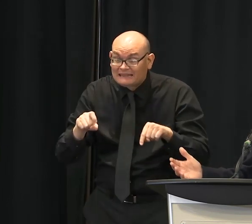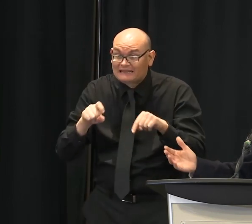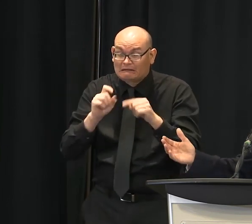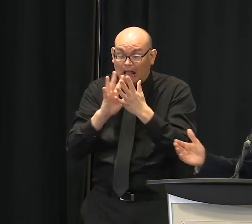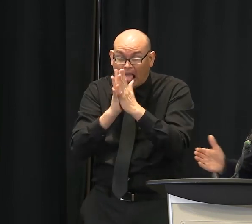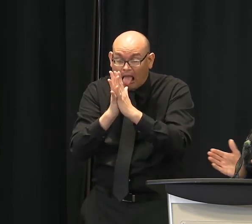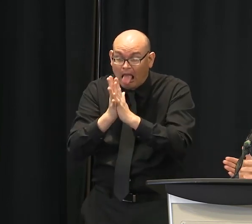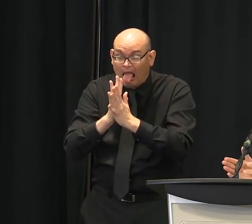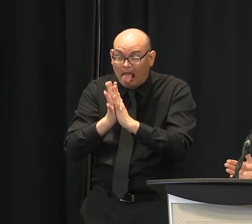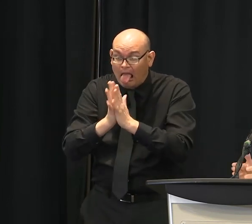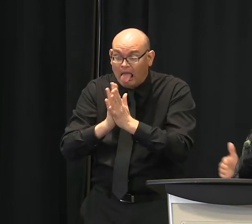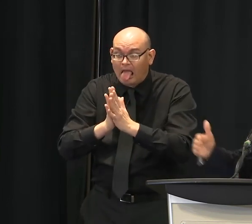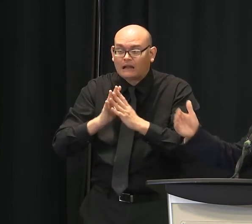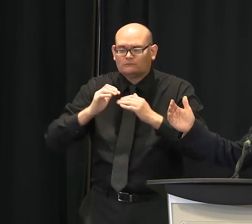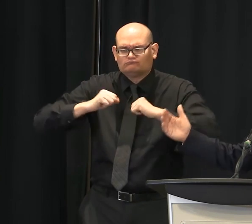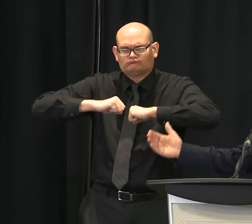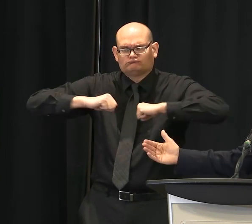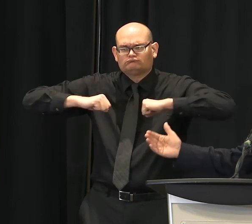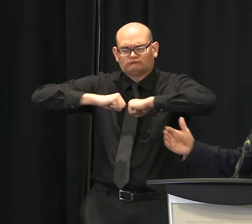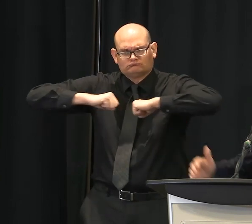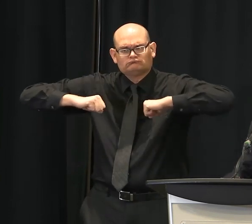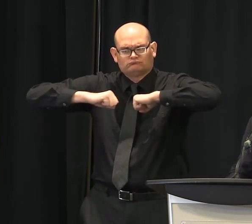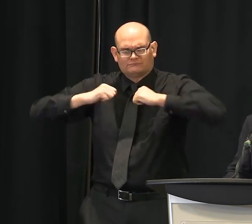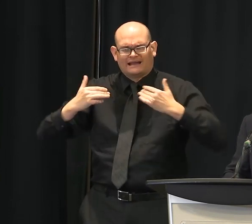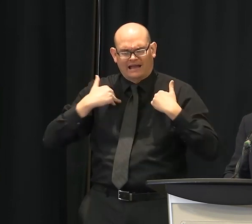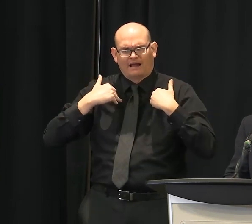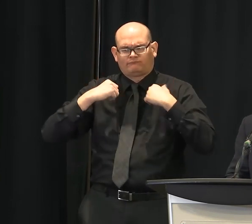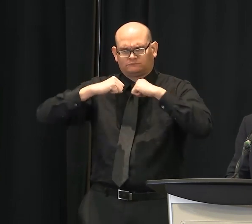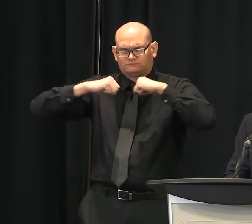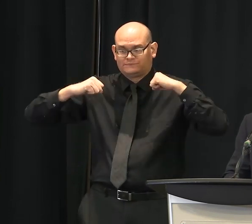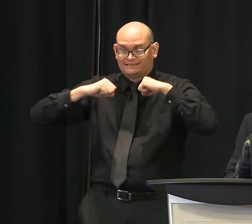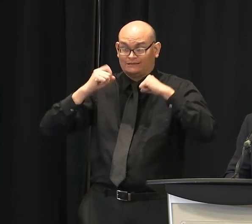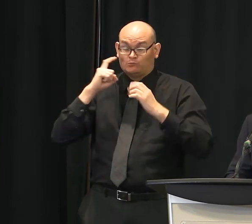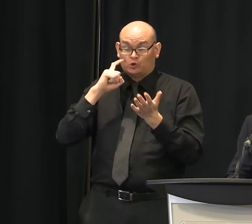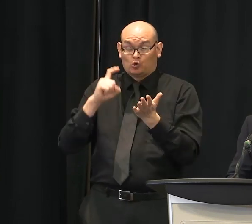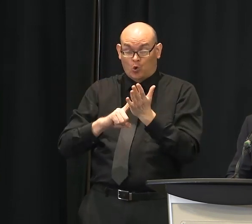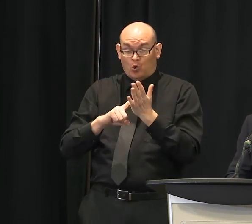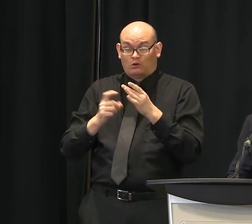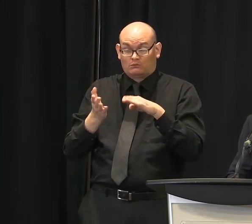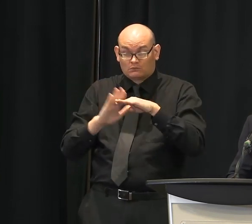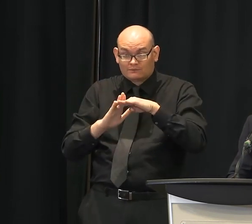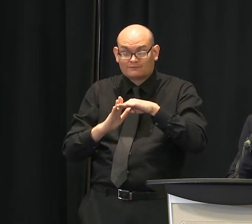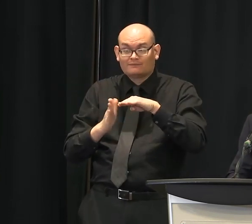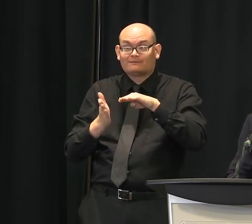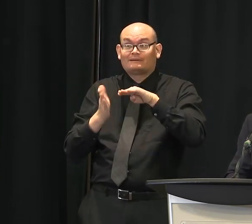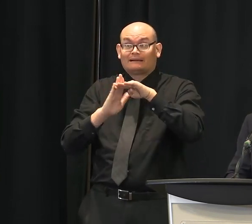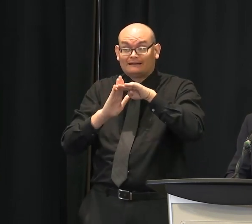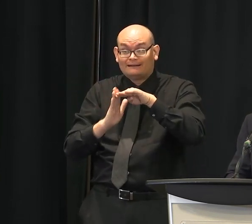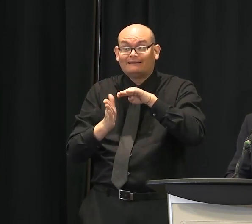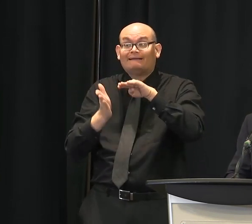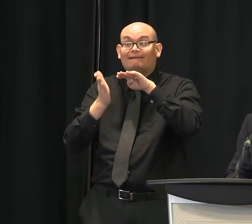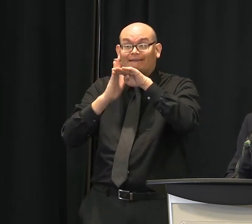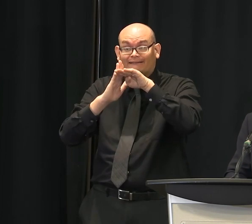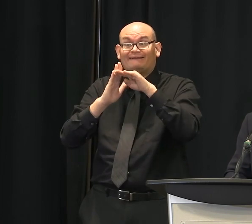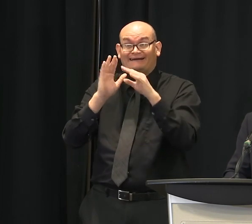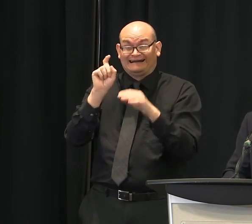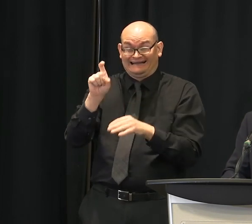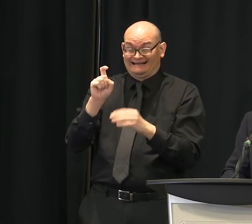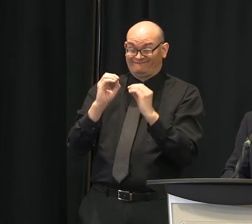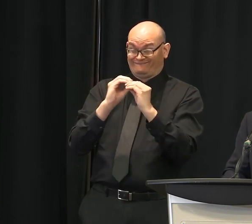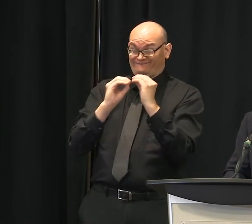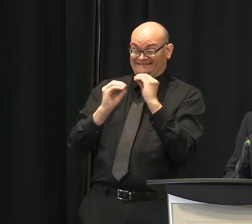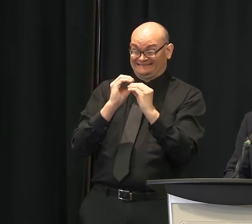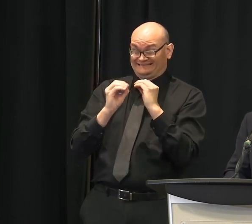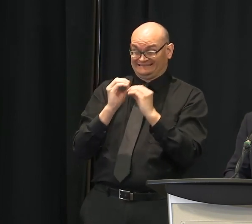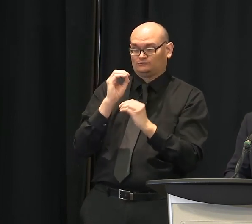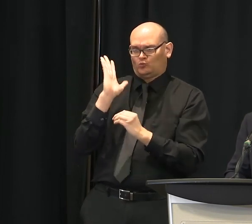weekend. And where we think there's a pinch point, we need to make sure it's open spaces. Last one. It seems like every time we do one of